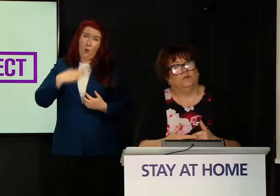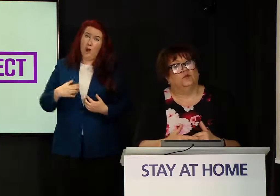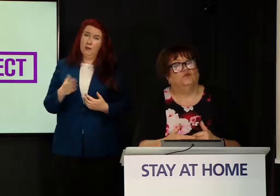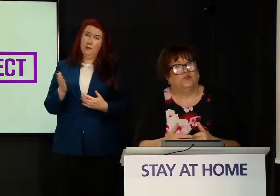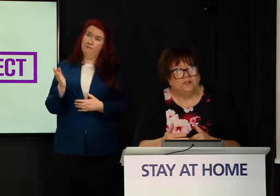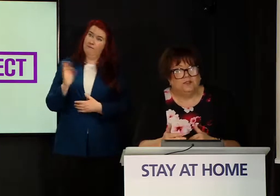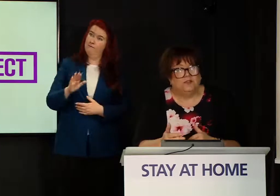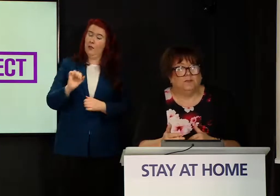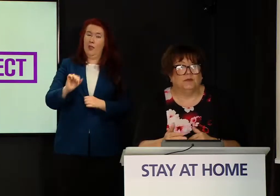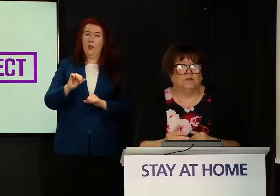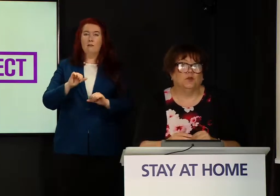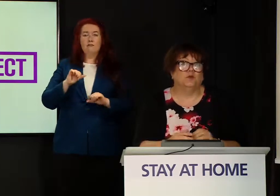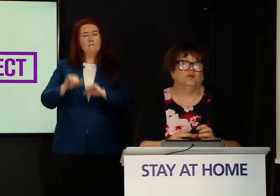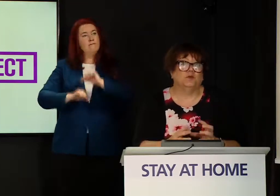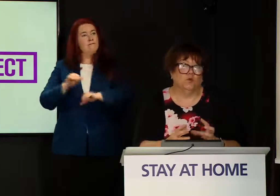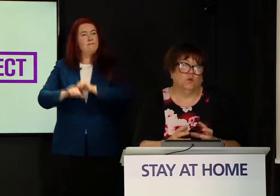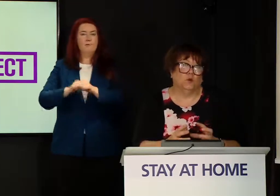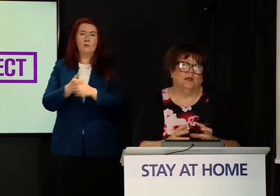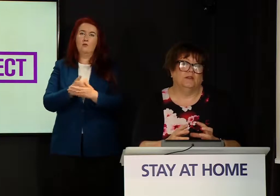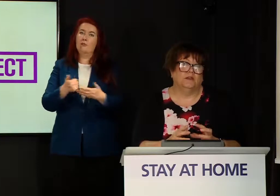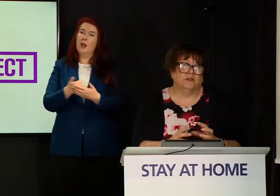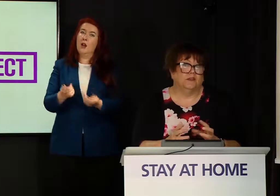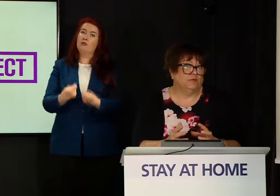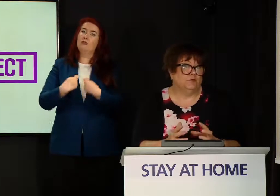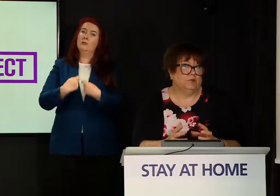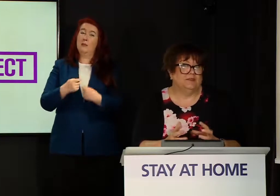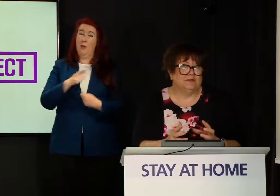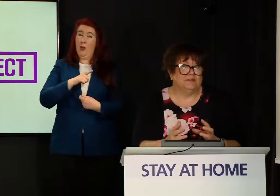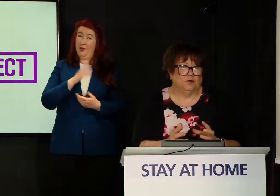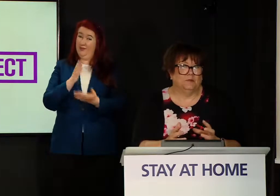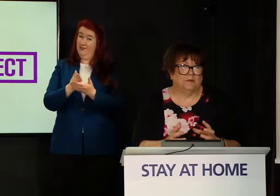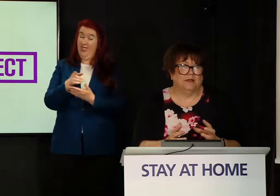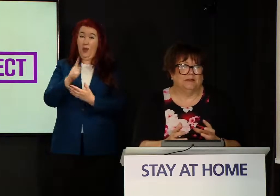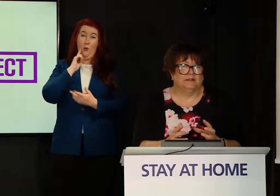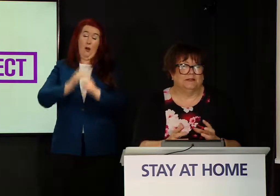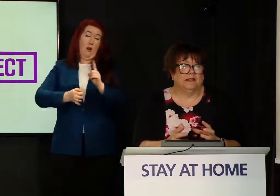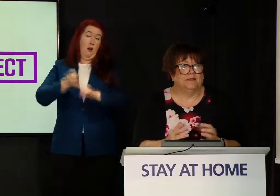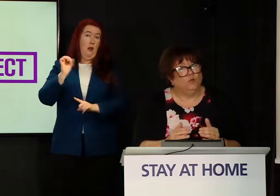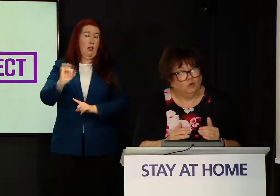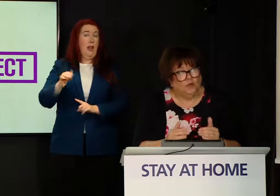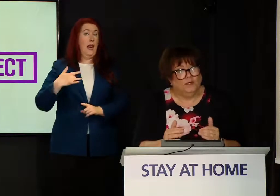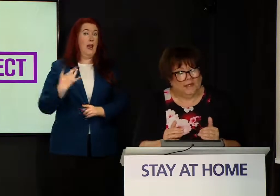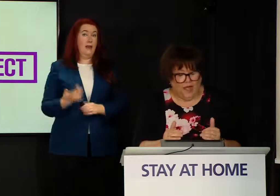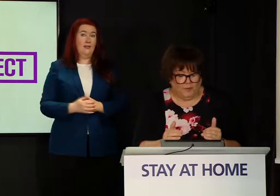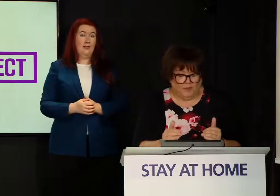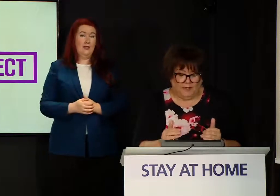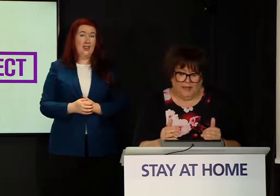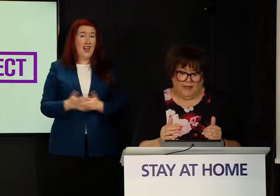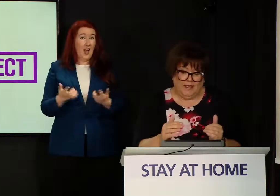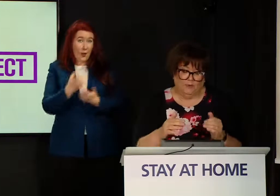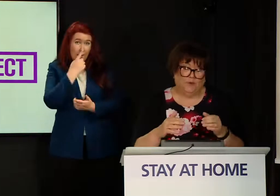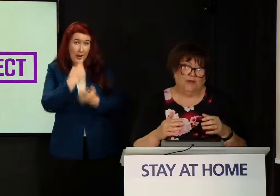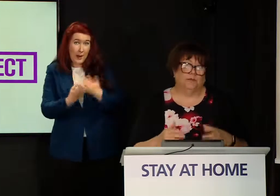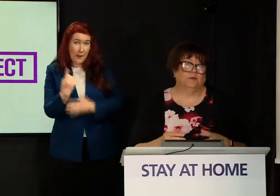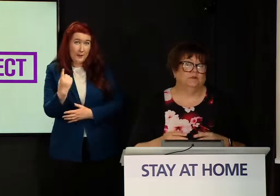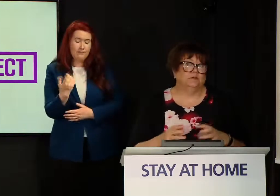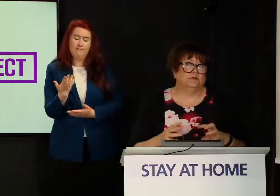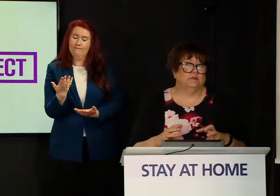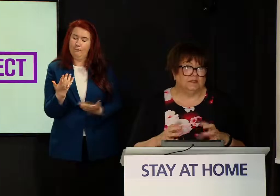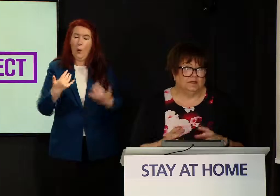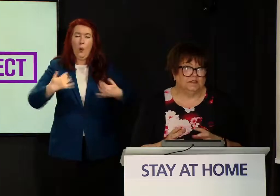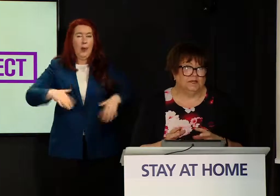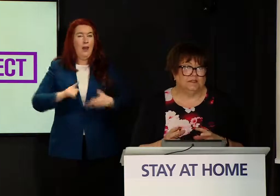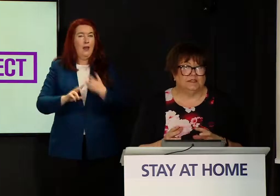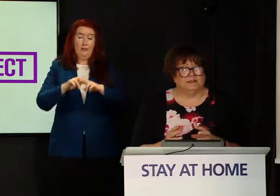with their more routine treatment because we know that their life will be transformed by it. That will only happen if we're able